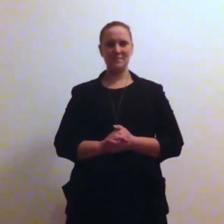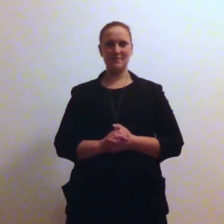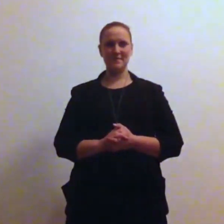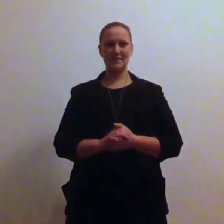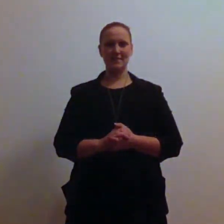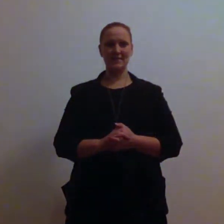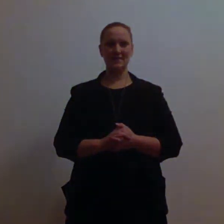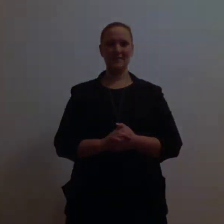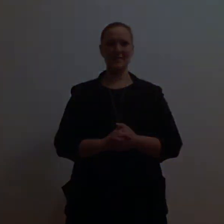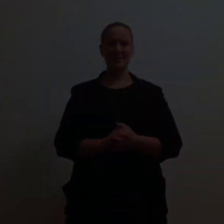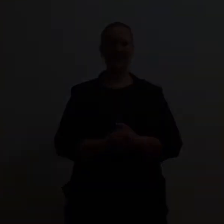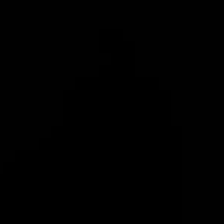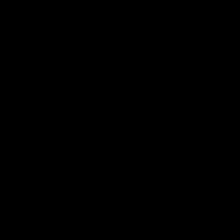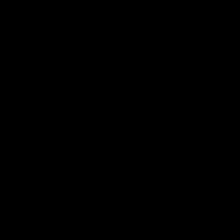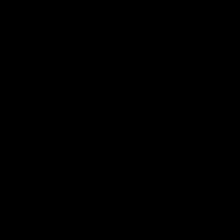London is the place me. can take a walk down to my home. Thank